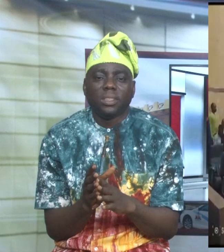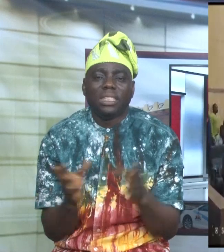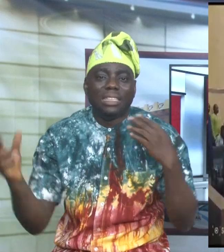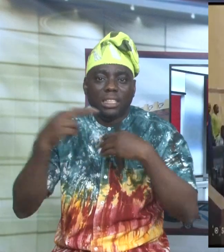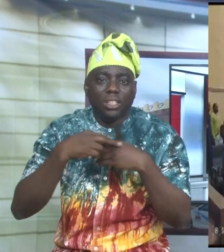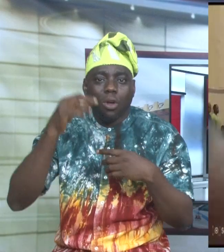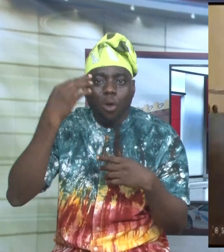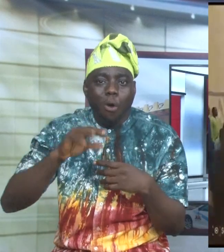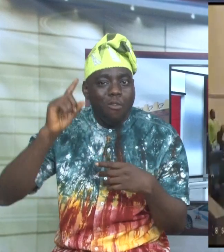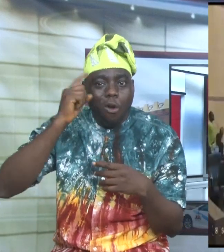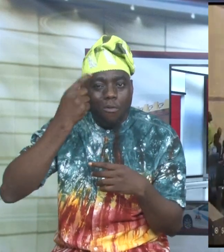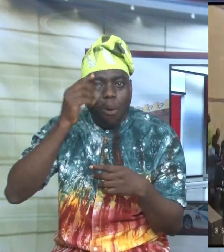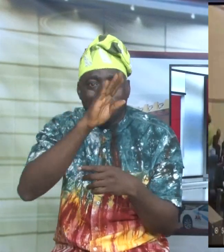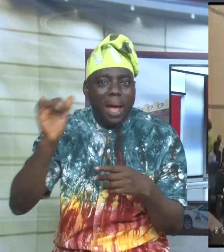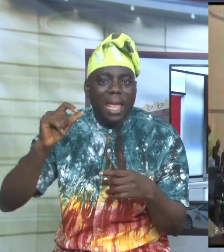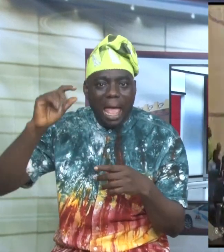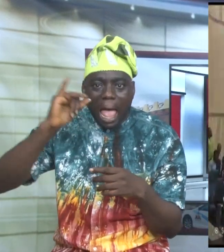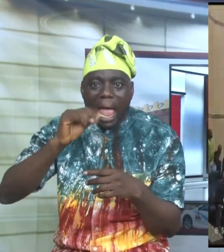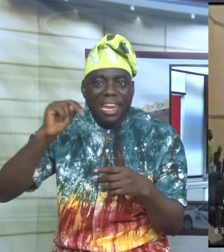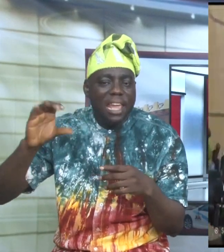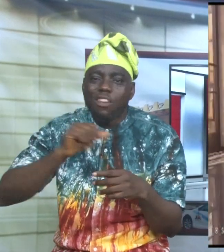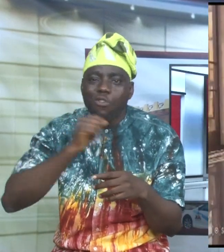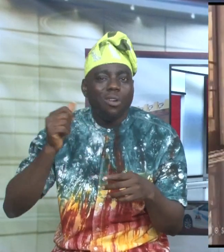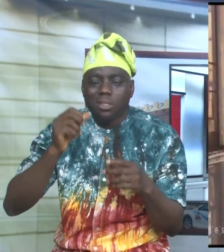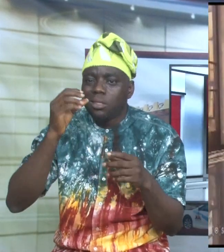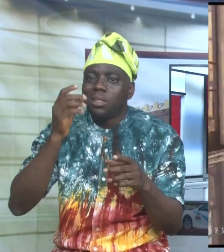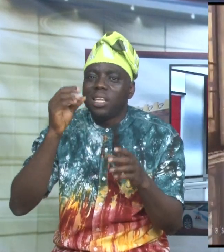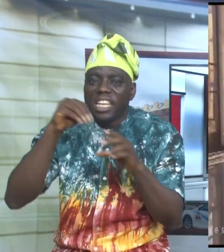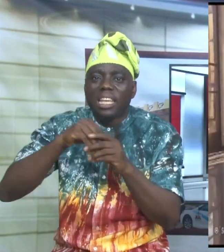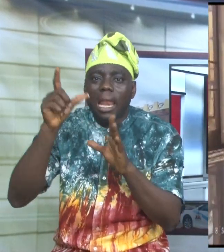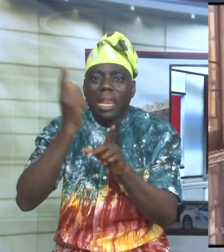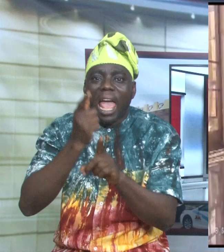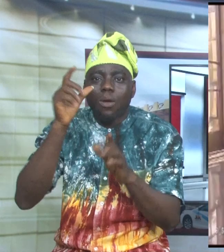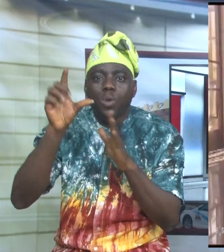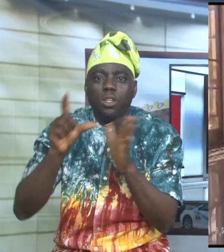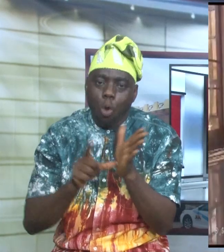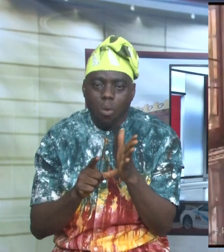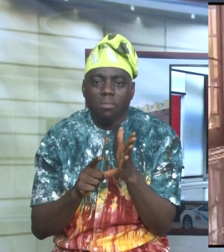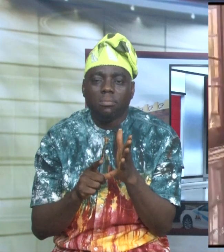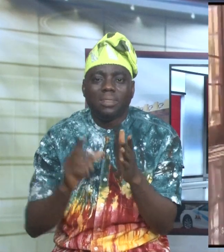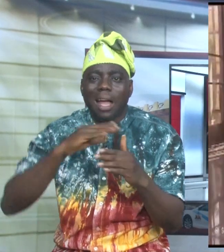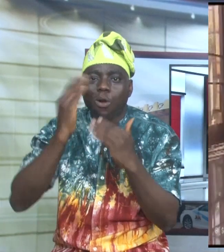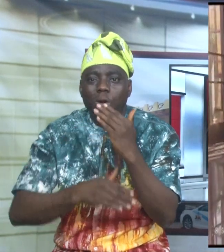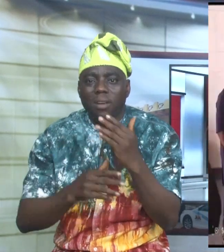return of by Eineke was unlawful and the election was strongly concluded based on alleged corrupt practices.